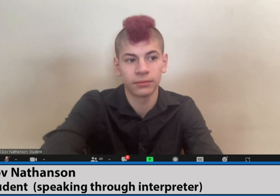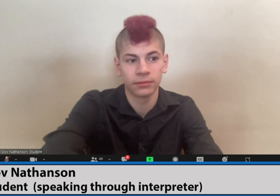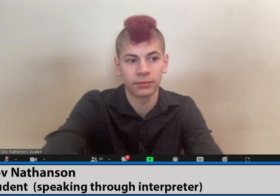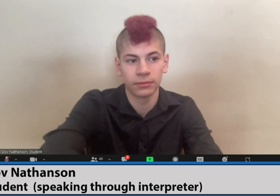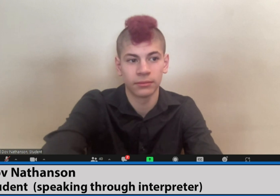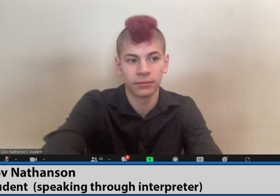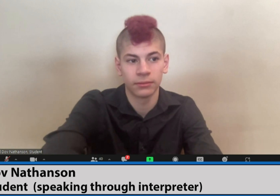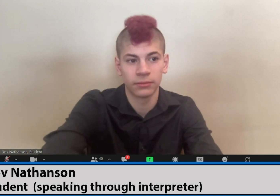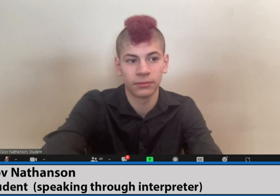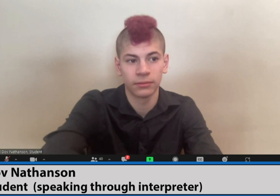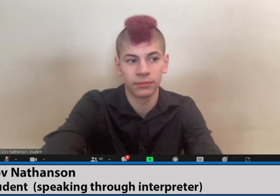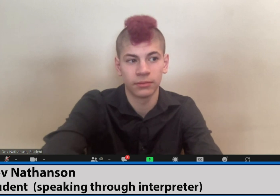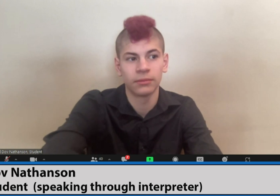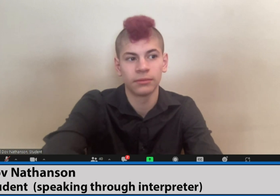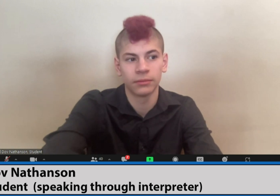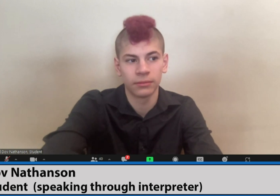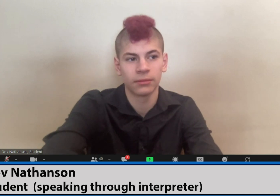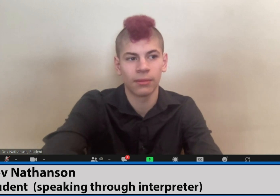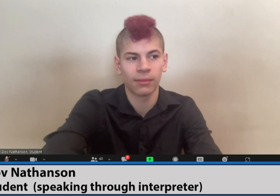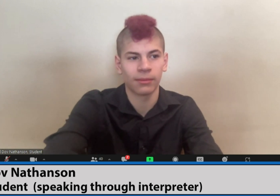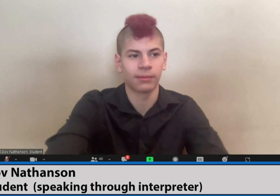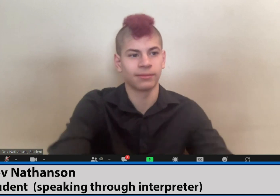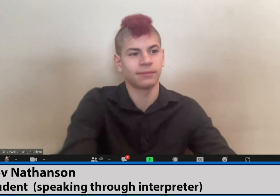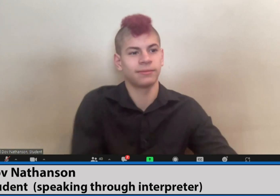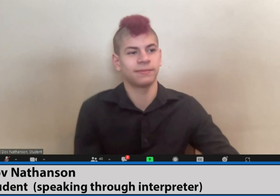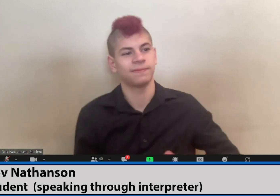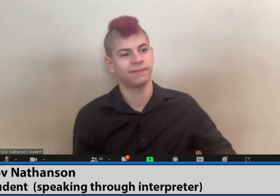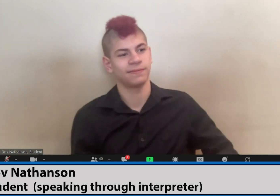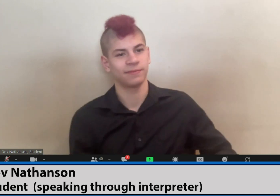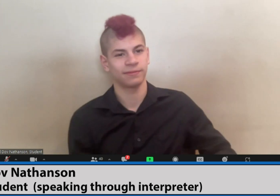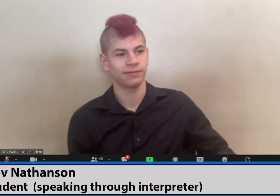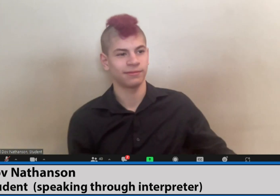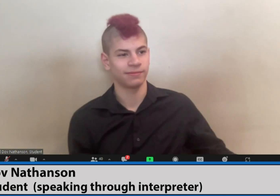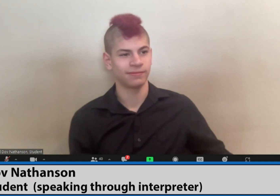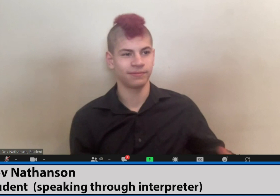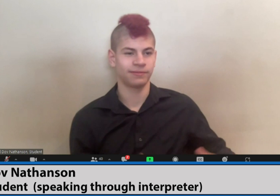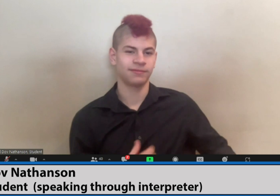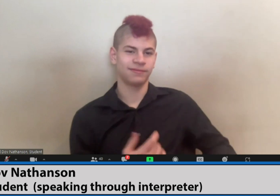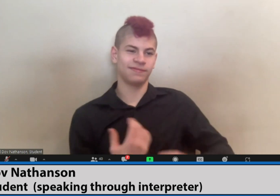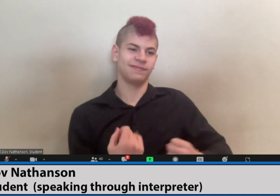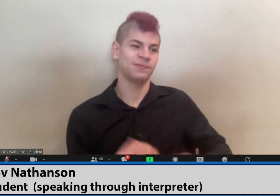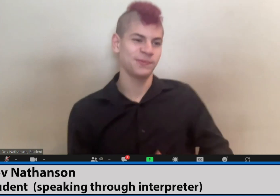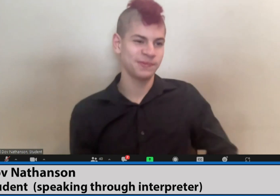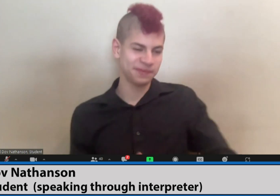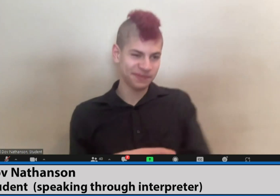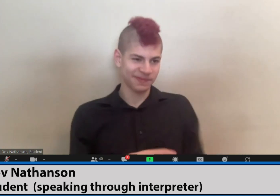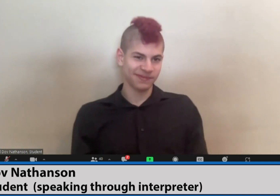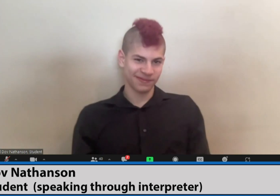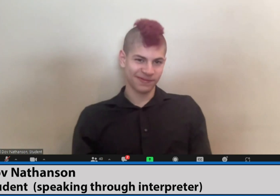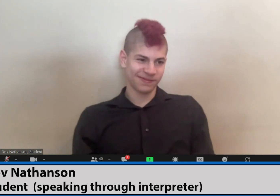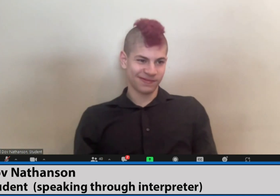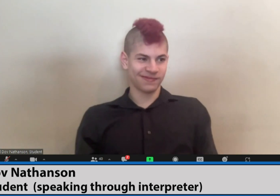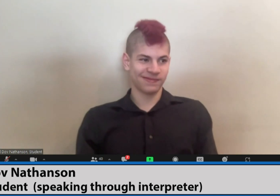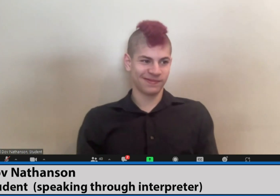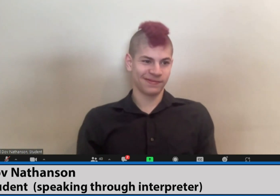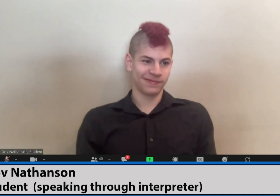their excuse can no longer be used to deny access for kids like me anymore. I need full language